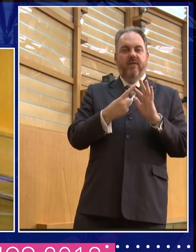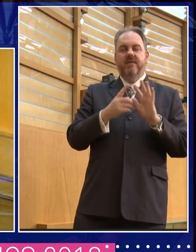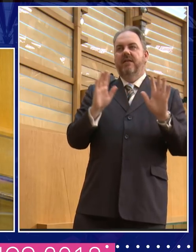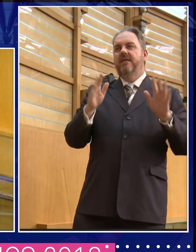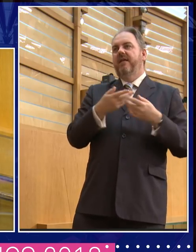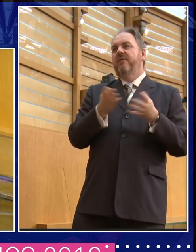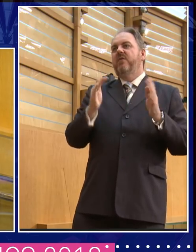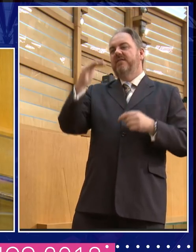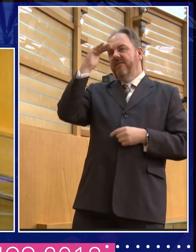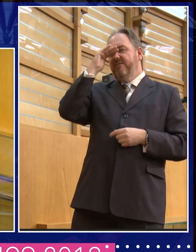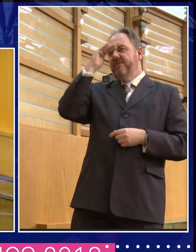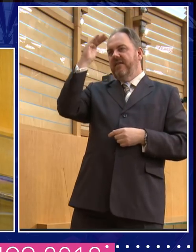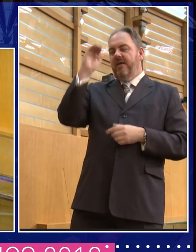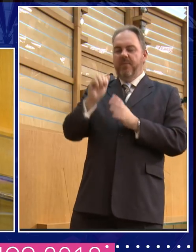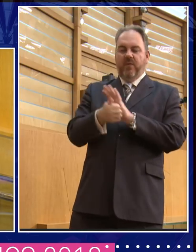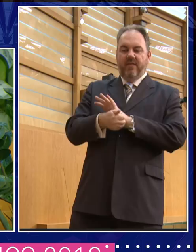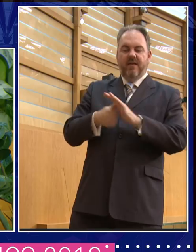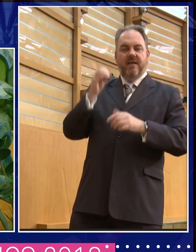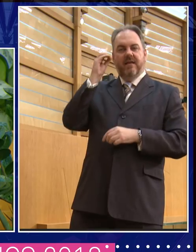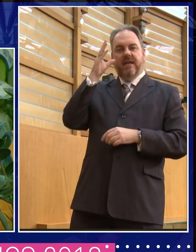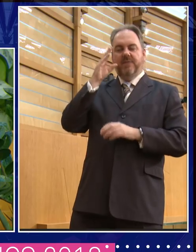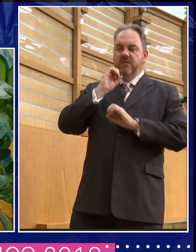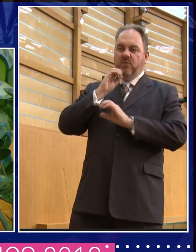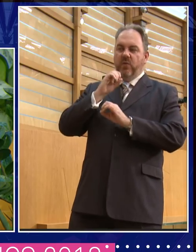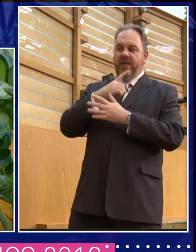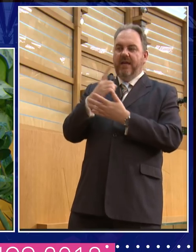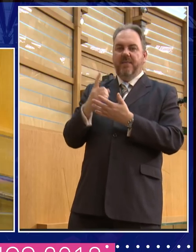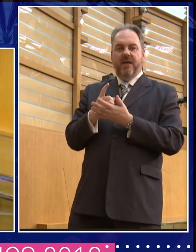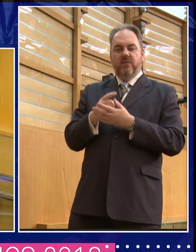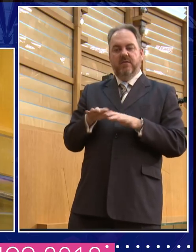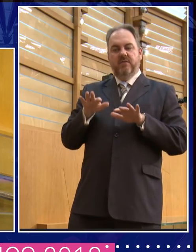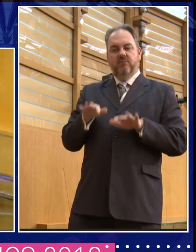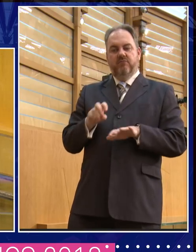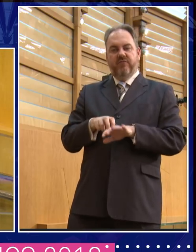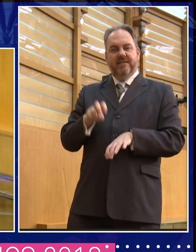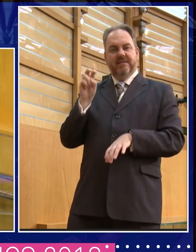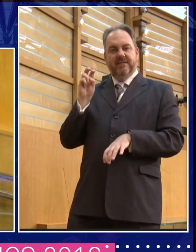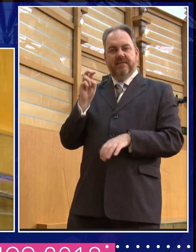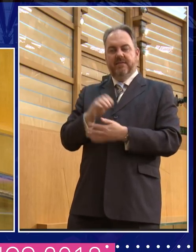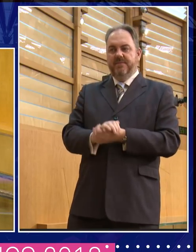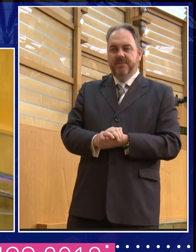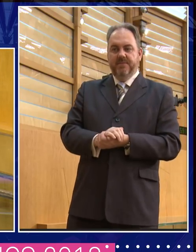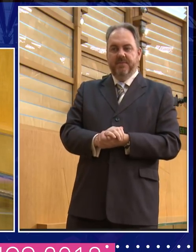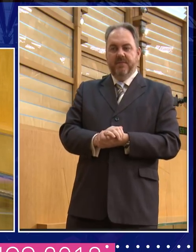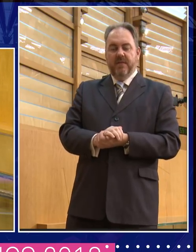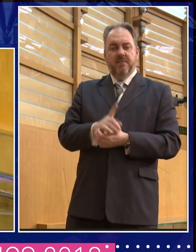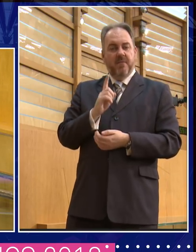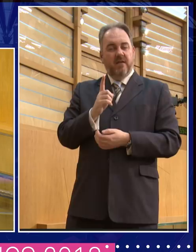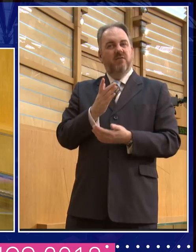you very much. In the context of the Brexit referendum in particular. Yeah. So do you think there is, mean, it's going back to this issue about truth and,